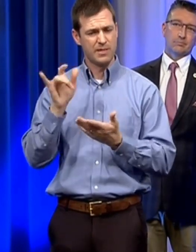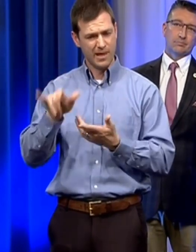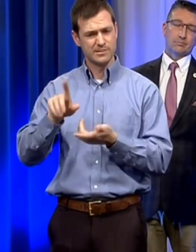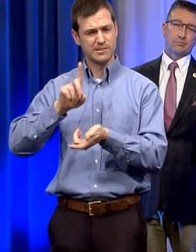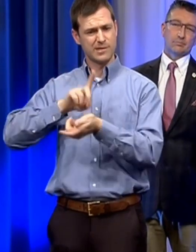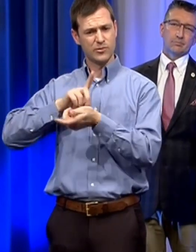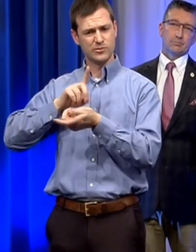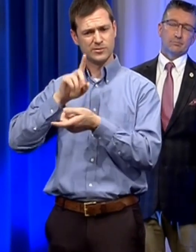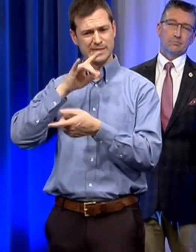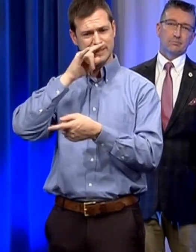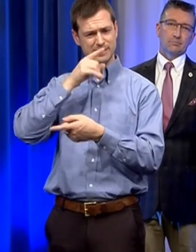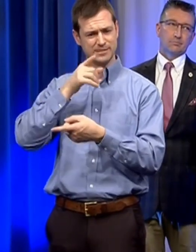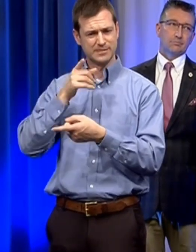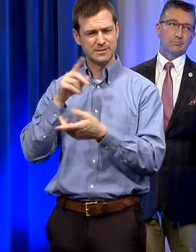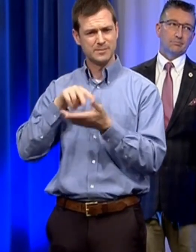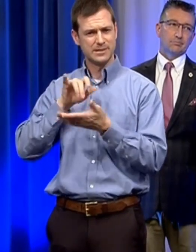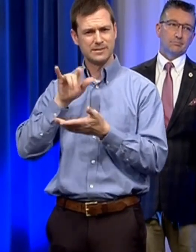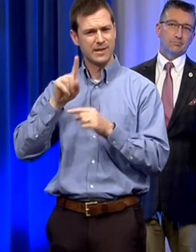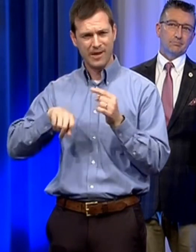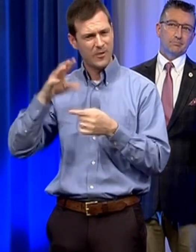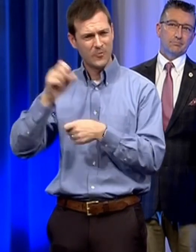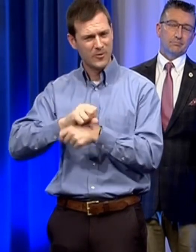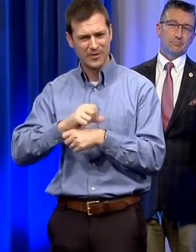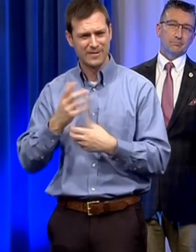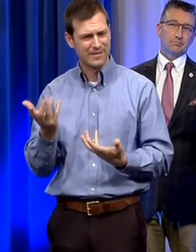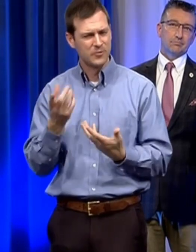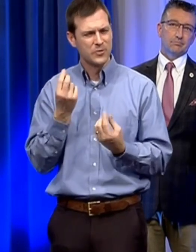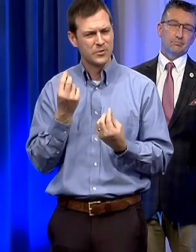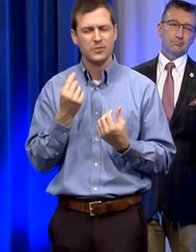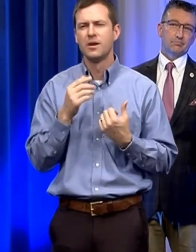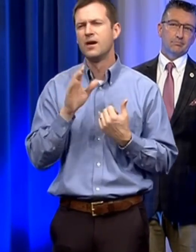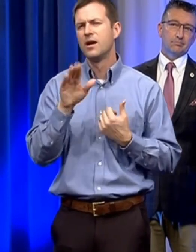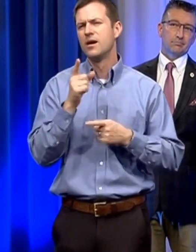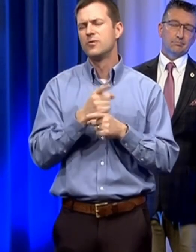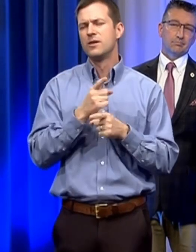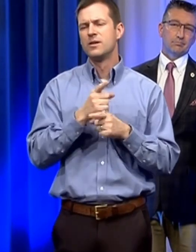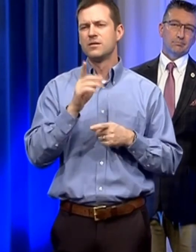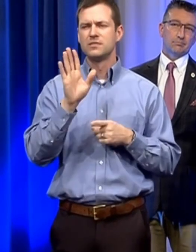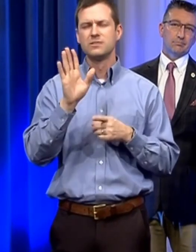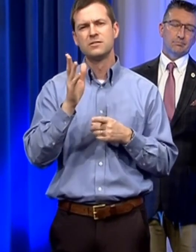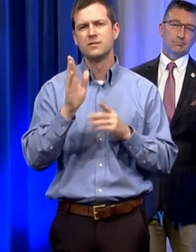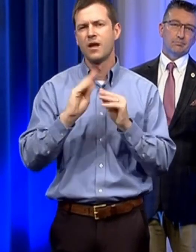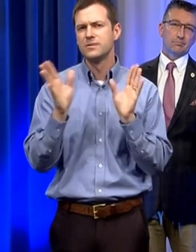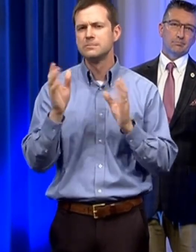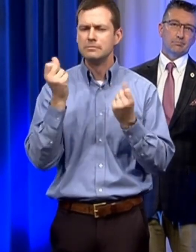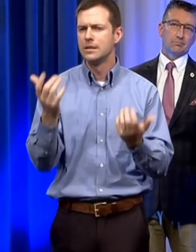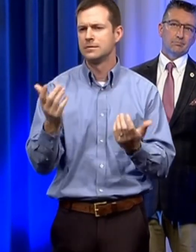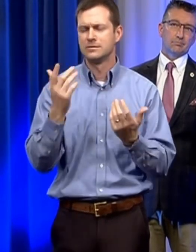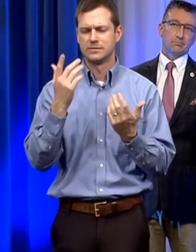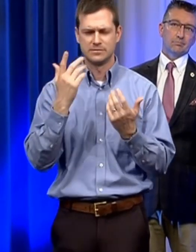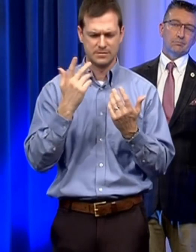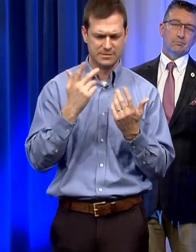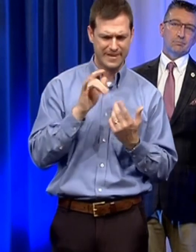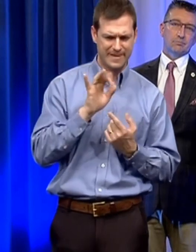to go to work because their kids are out sure i dr mackey may be able to address that even better than me but but obviously there are a lot of considerations that go into